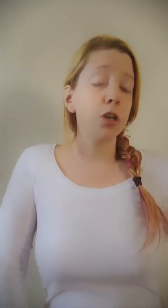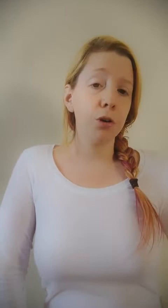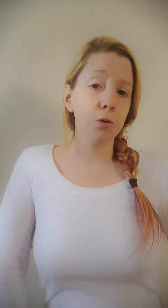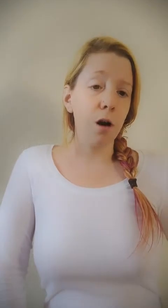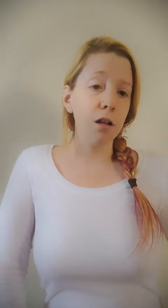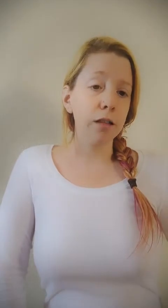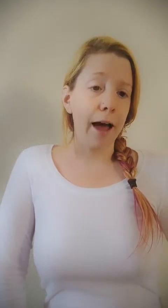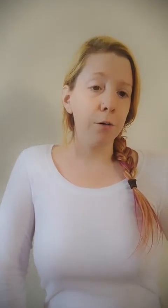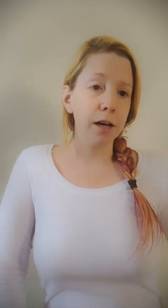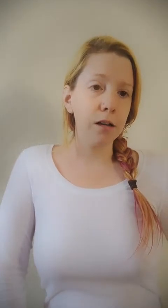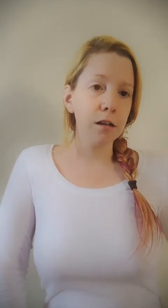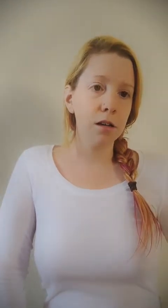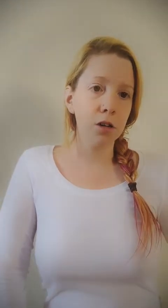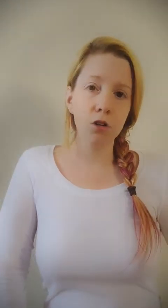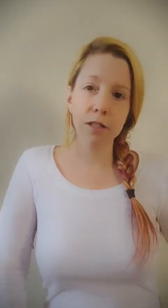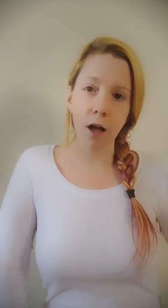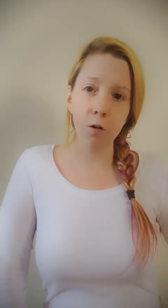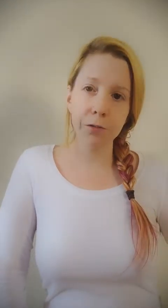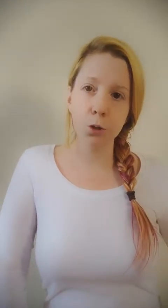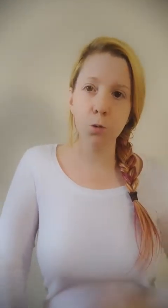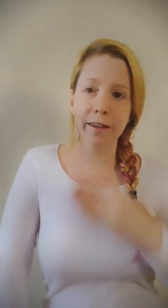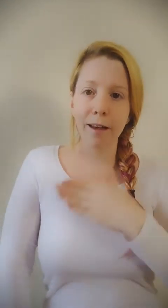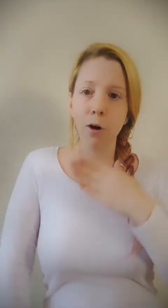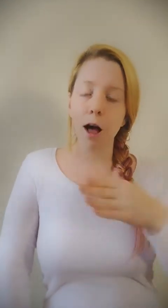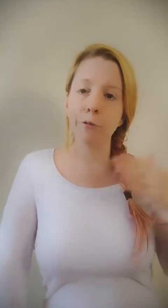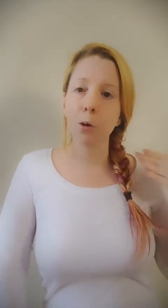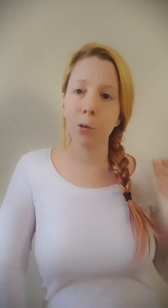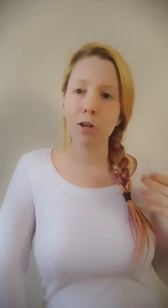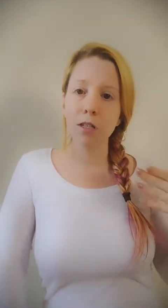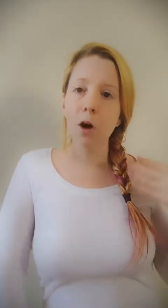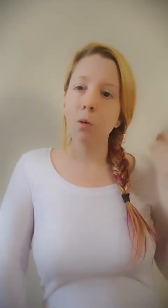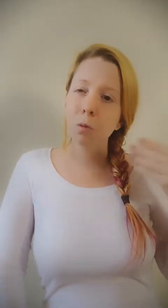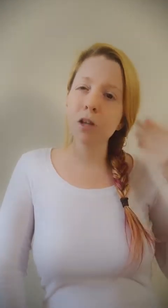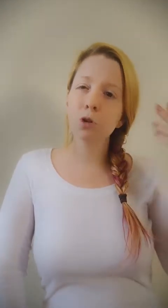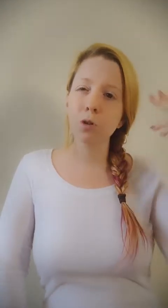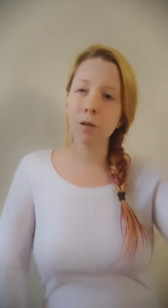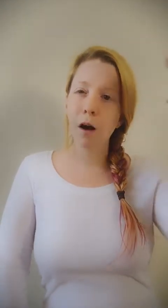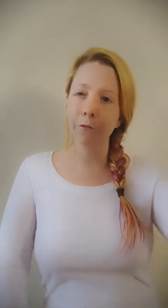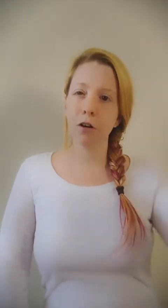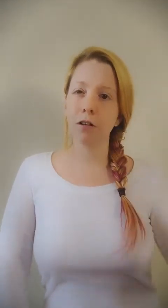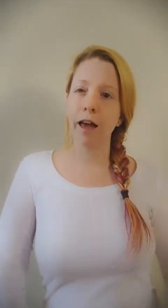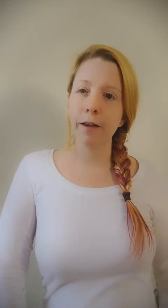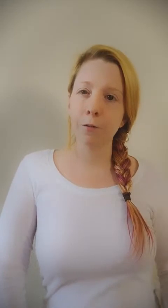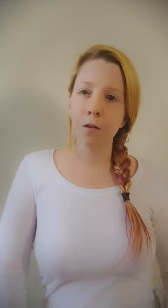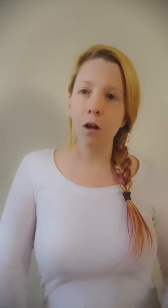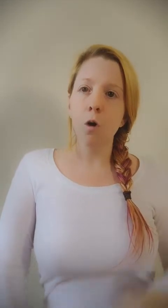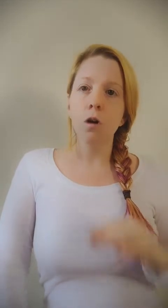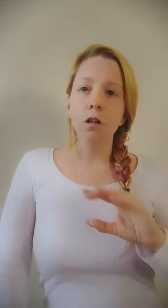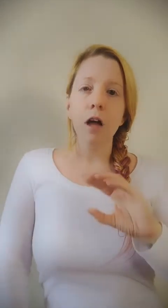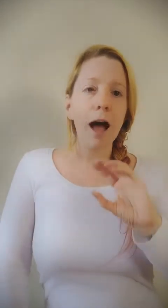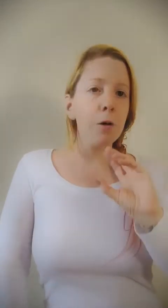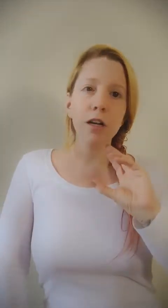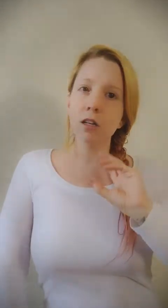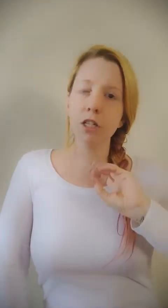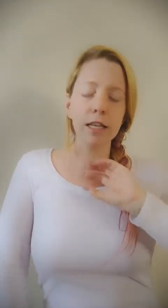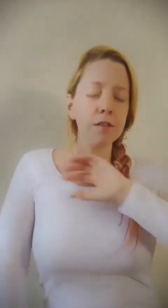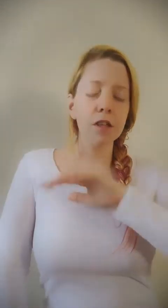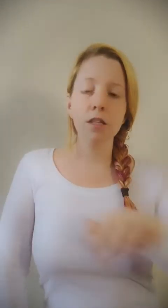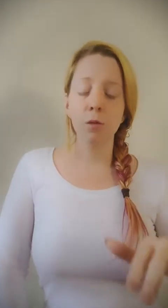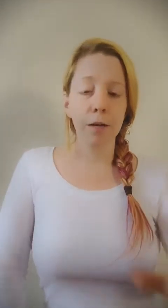you allowing yourself to get off course with what you truly want for your life? I want you to just, even this week,